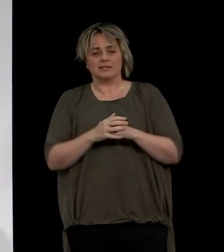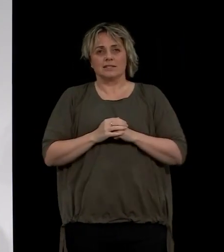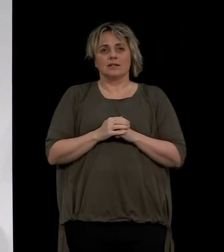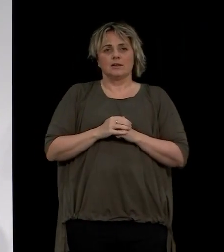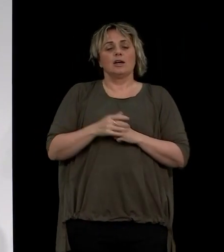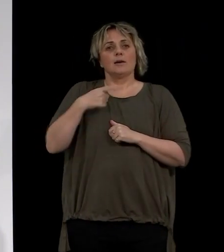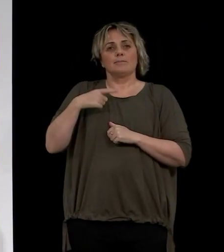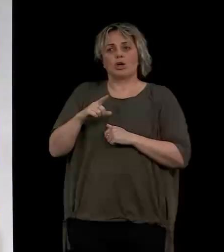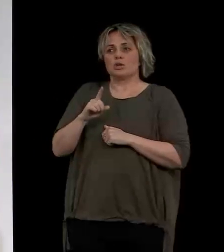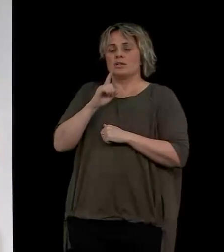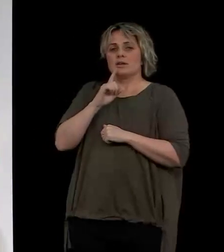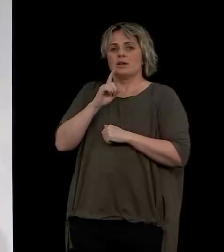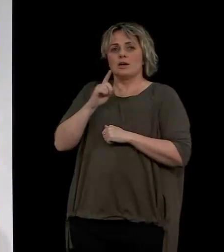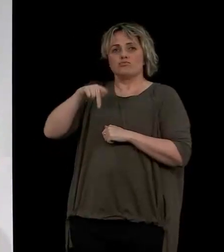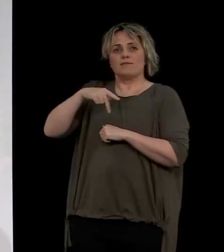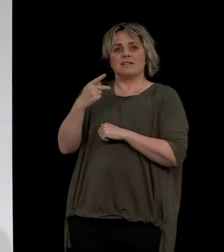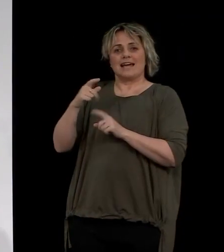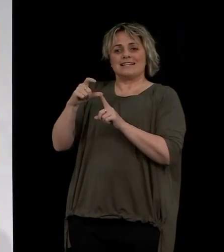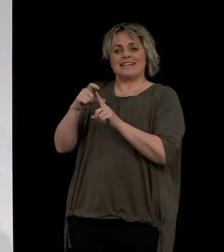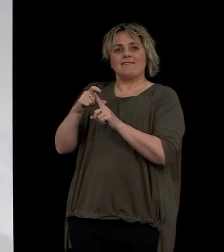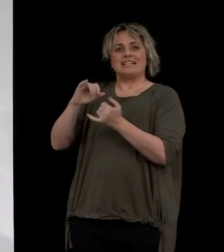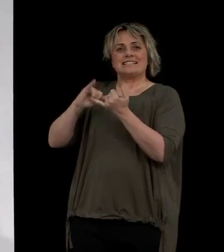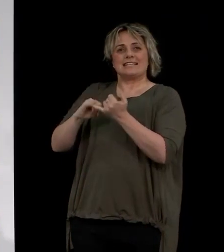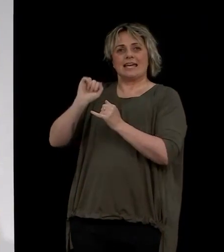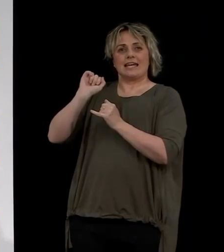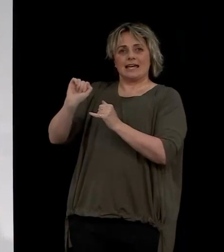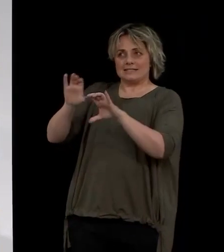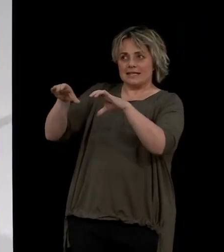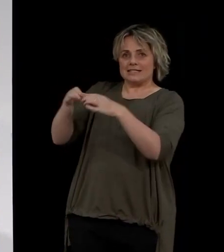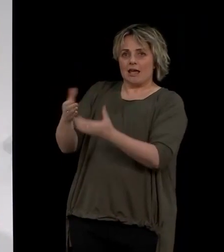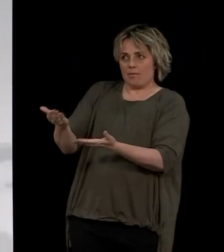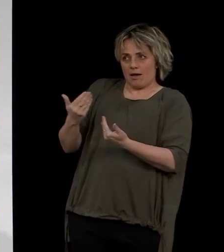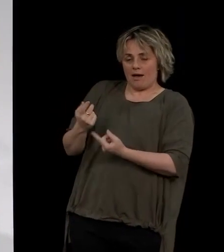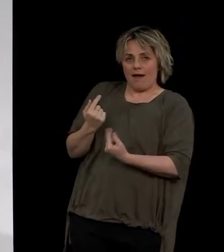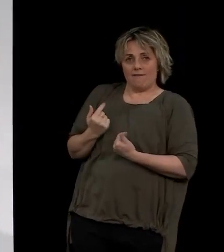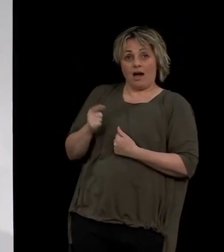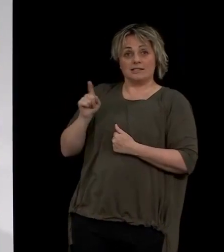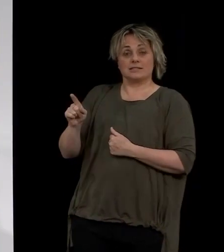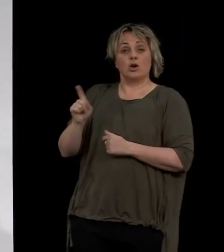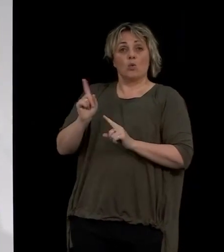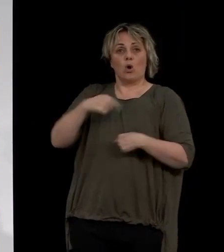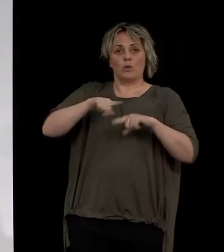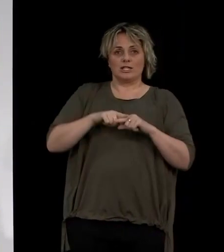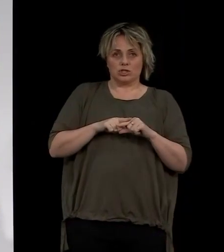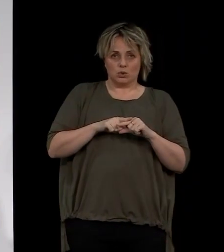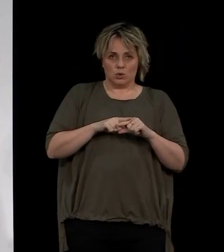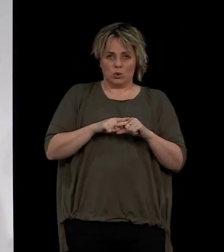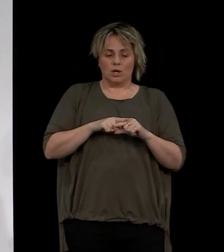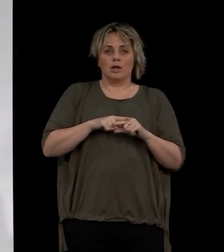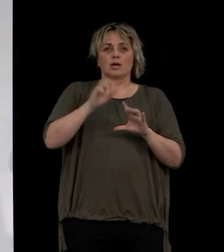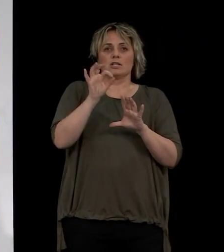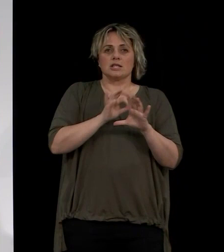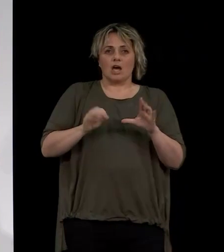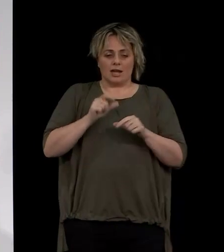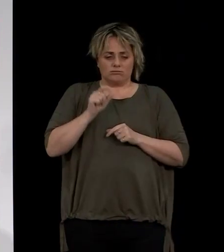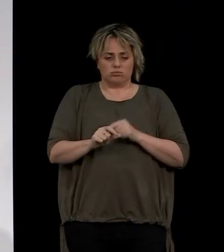based on the advice of Professor David Skegg and his public health advisory team. As a result of their advice, we designed a staged approach to ease our border